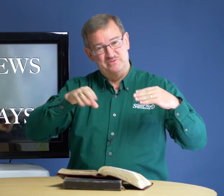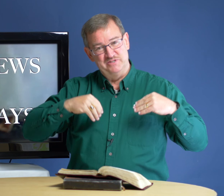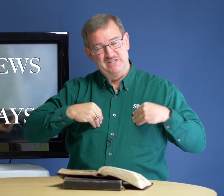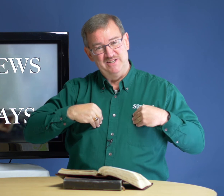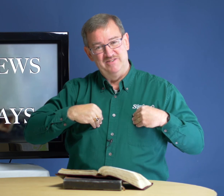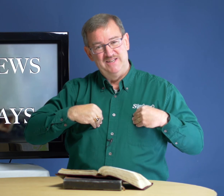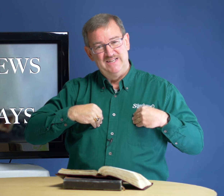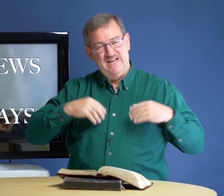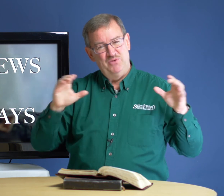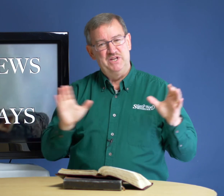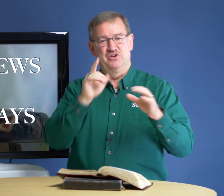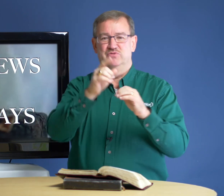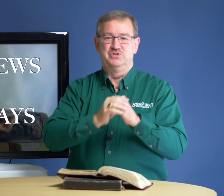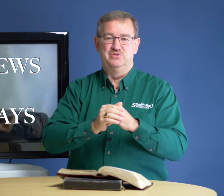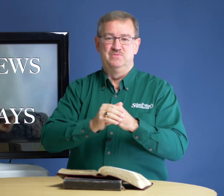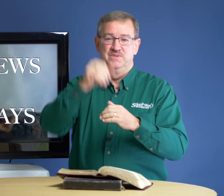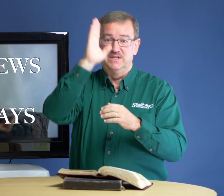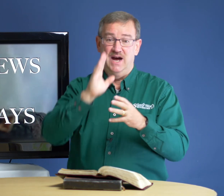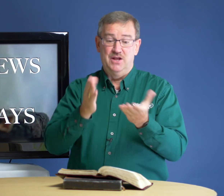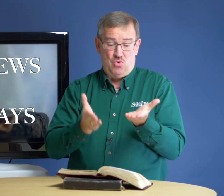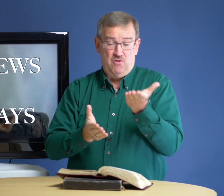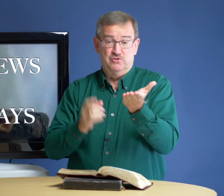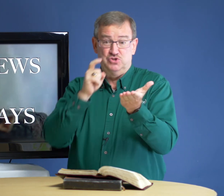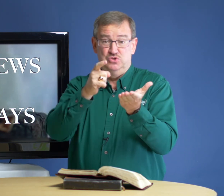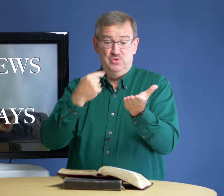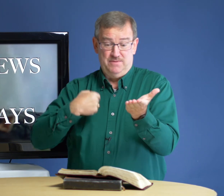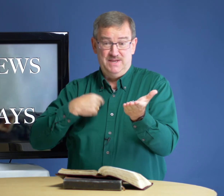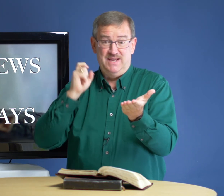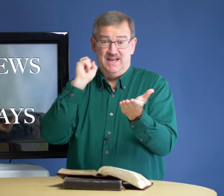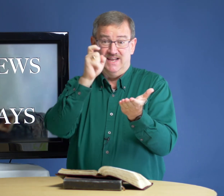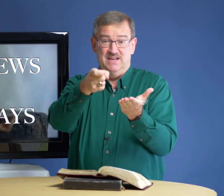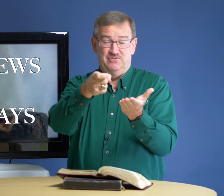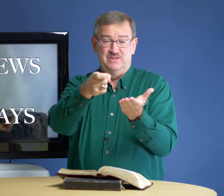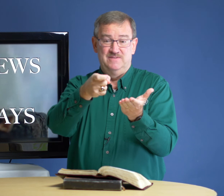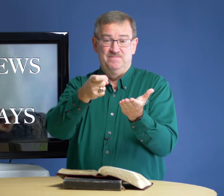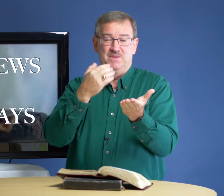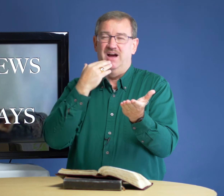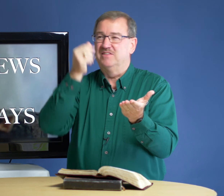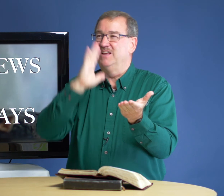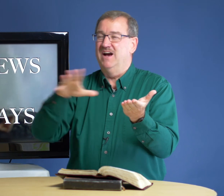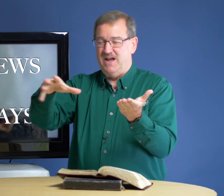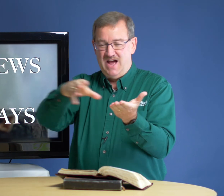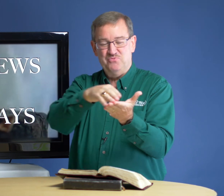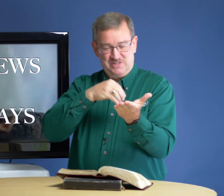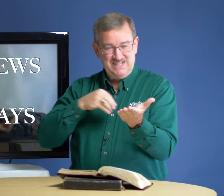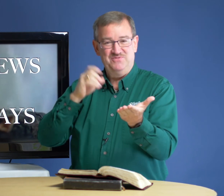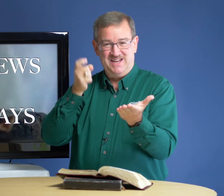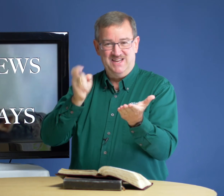receive. I want to encourage you. God offers you and me a gift. I thank God I received that gift